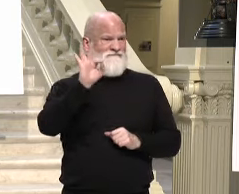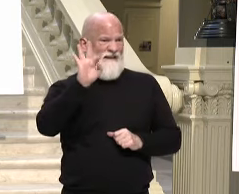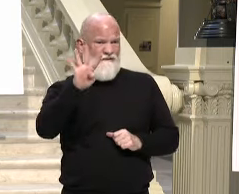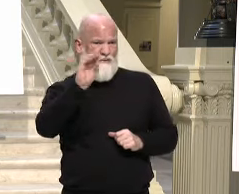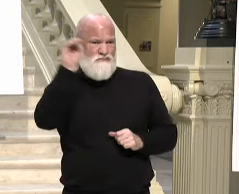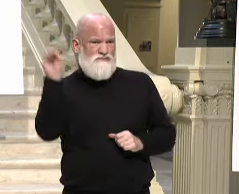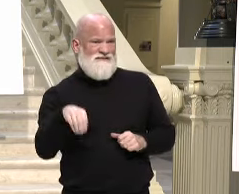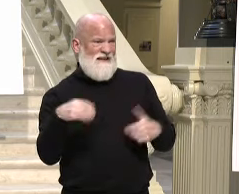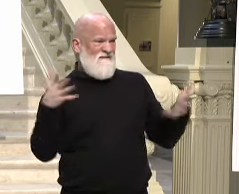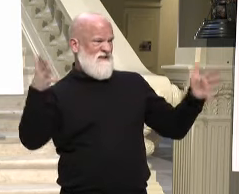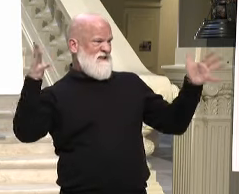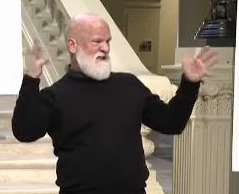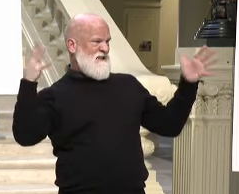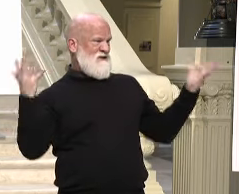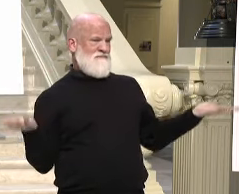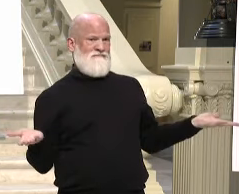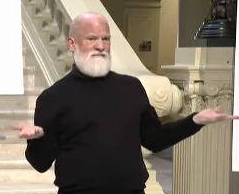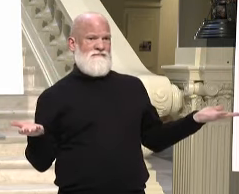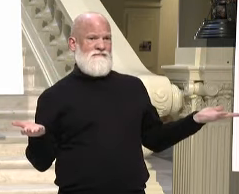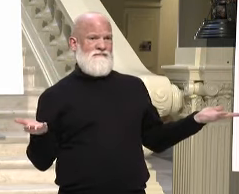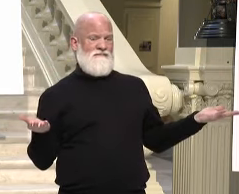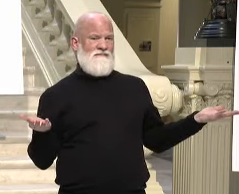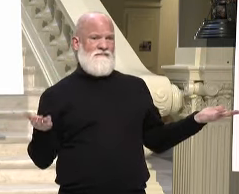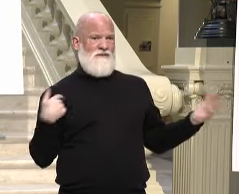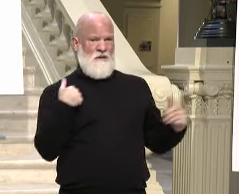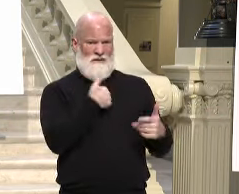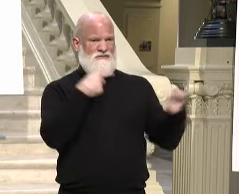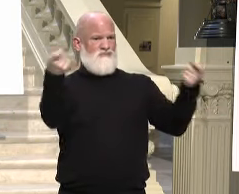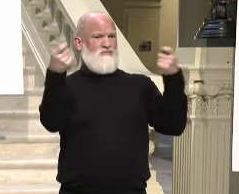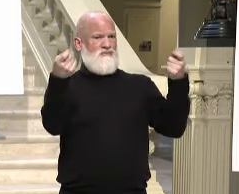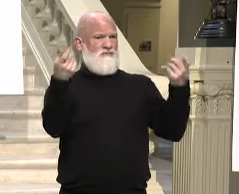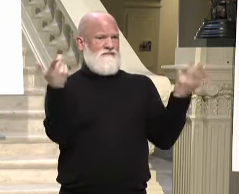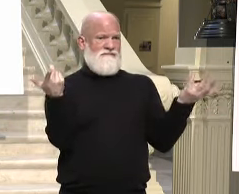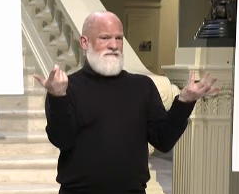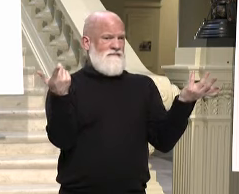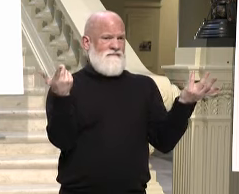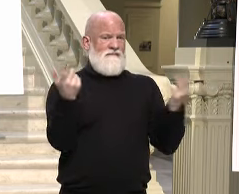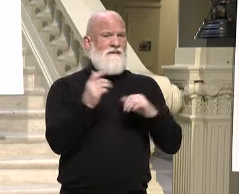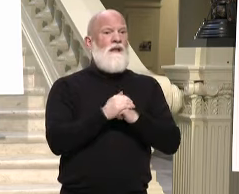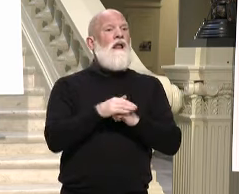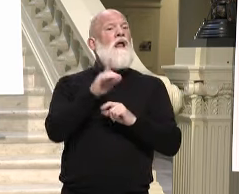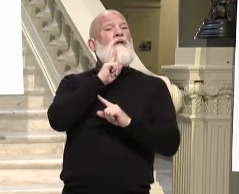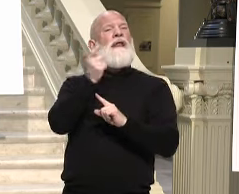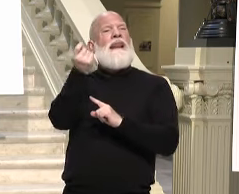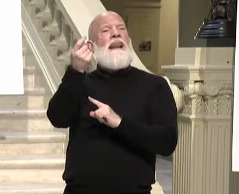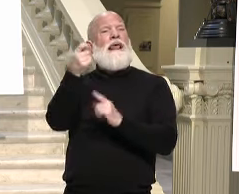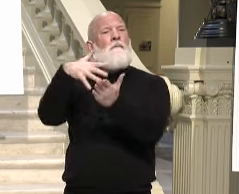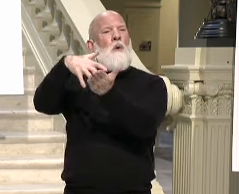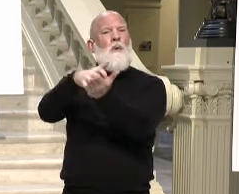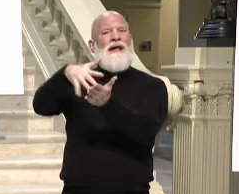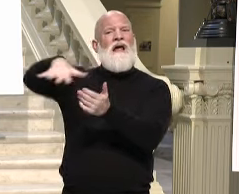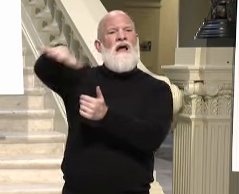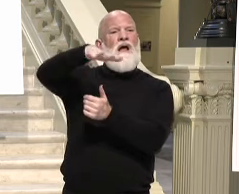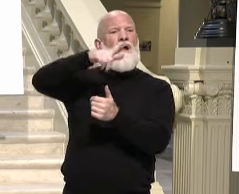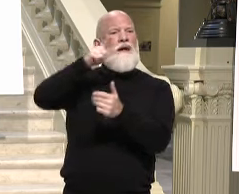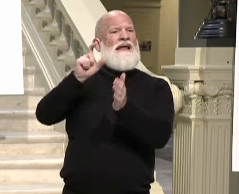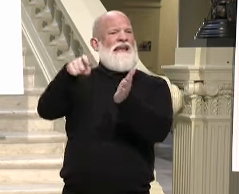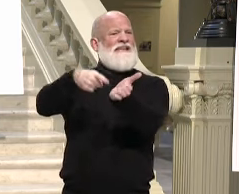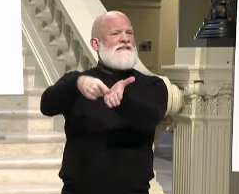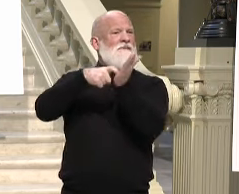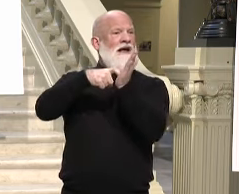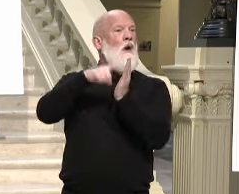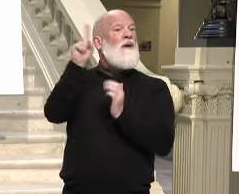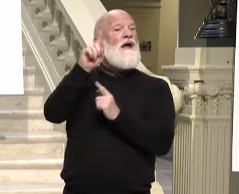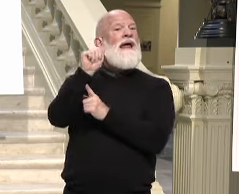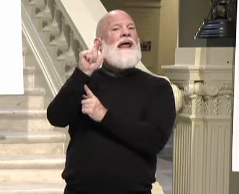that's with some some weak demand that we've seen early on in the Albany area. And we're